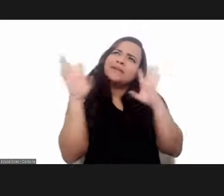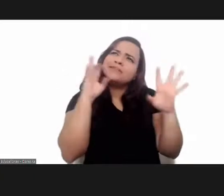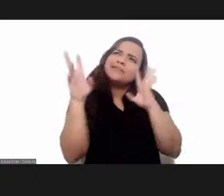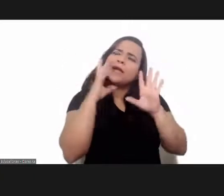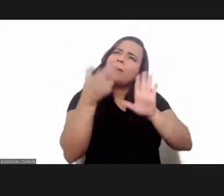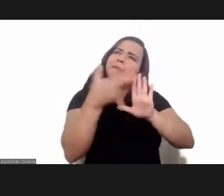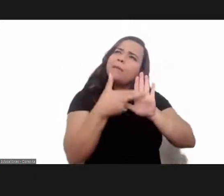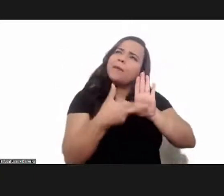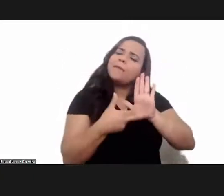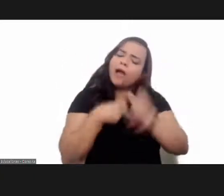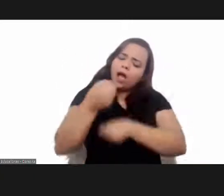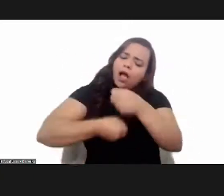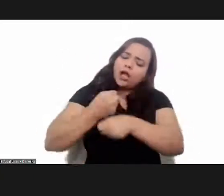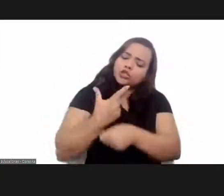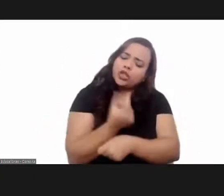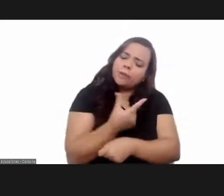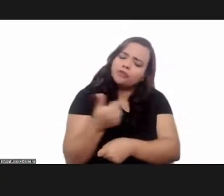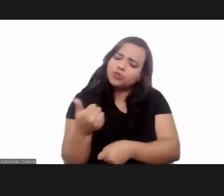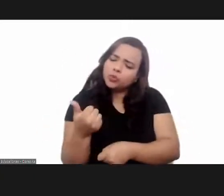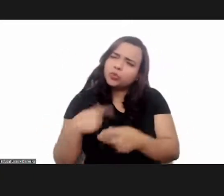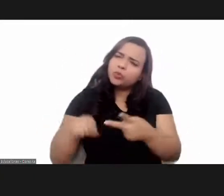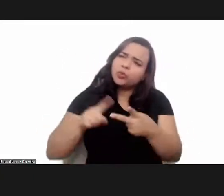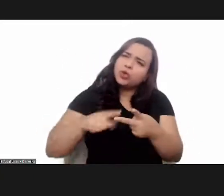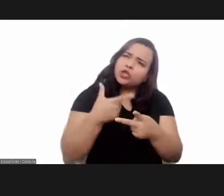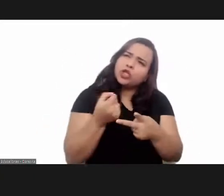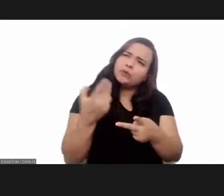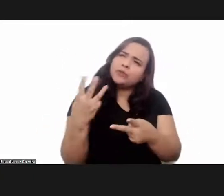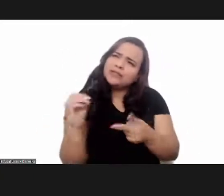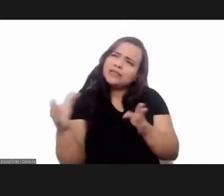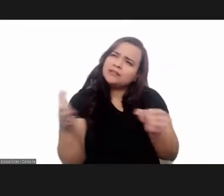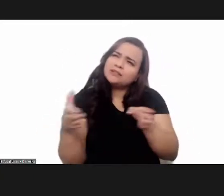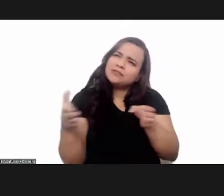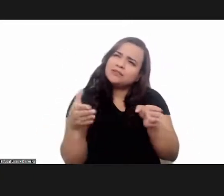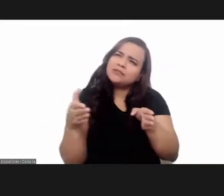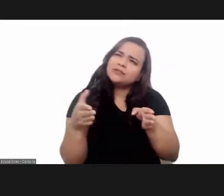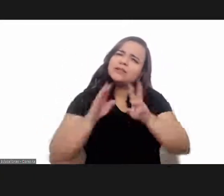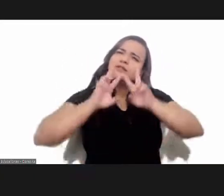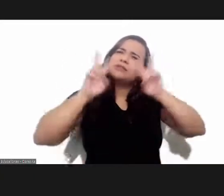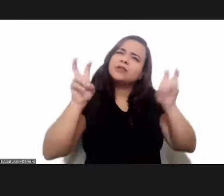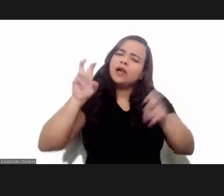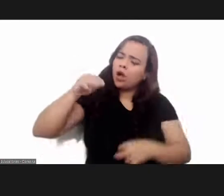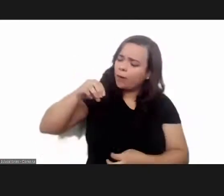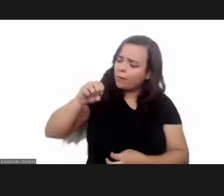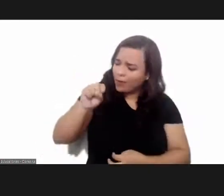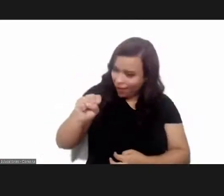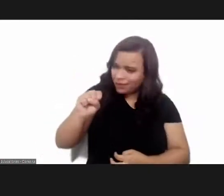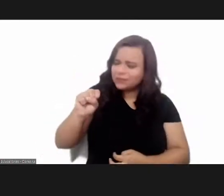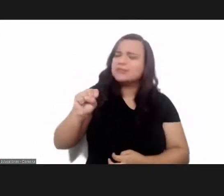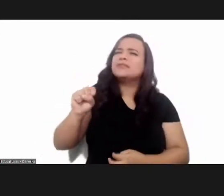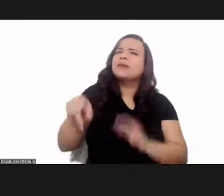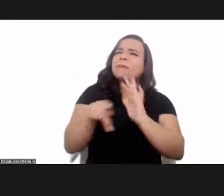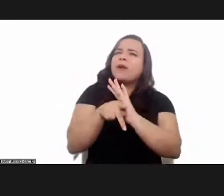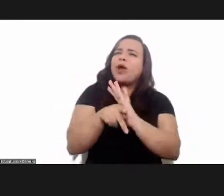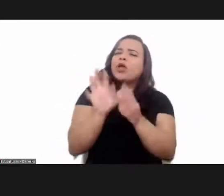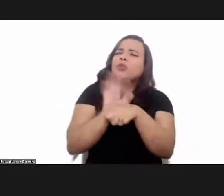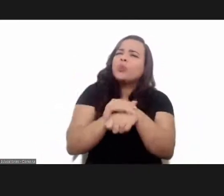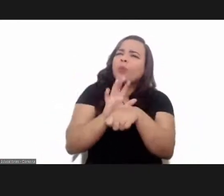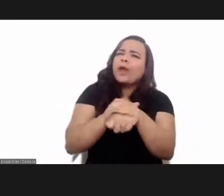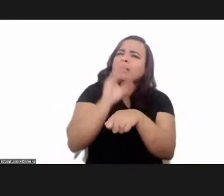for 2021 to 2030 of the World Health Organization in neglected tropical diseases.